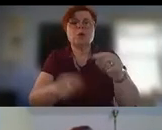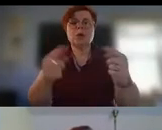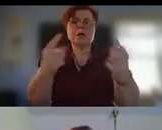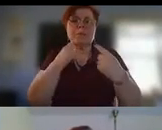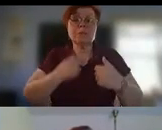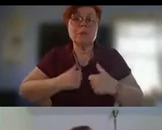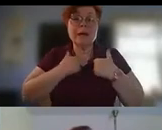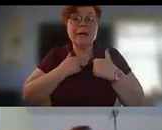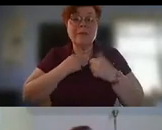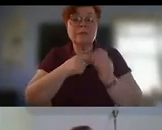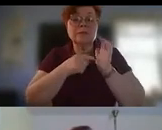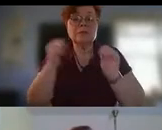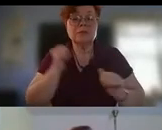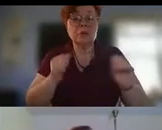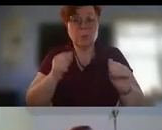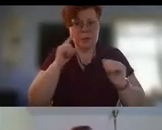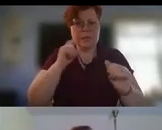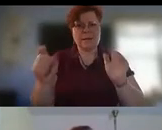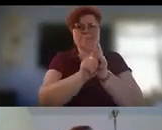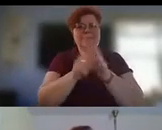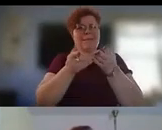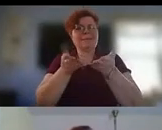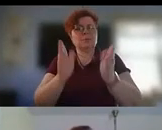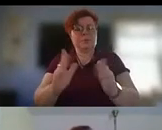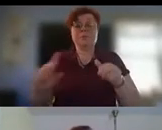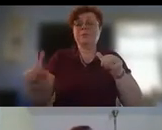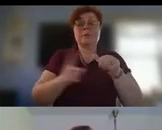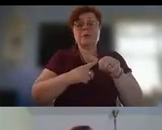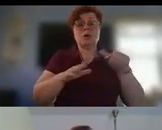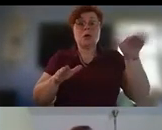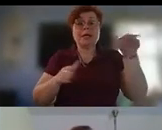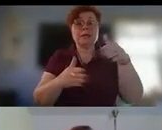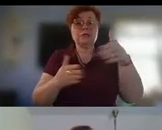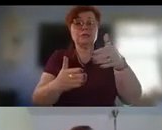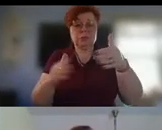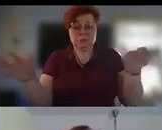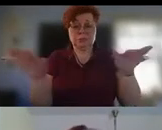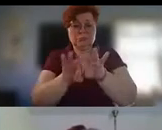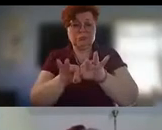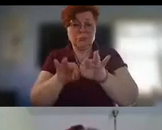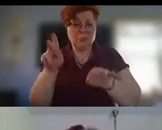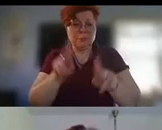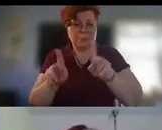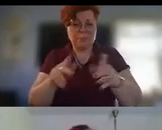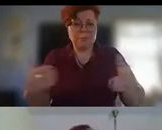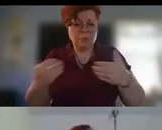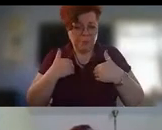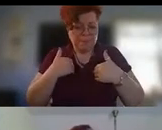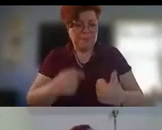so um let me first introduce the key players here we have uh of course our